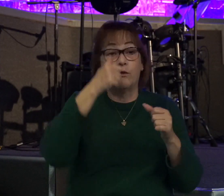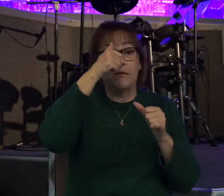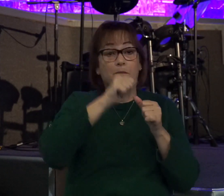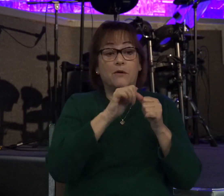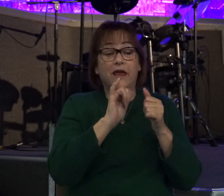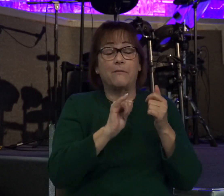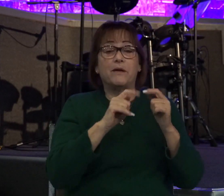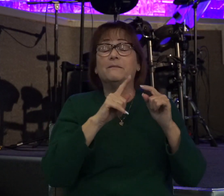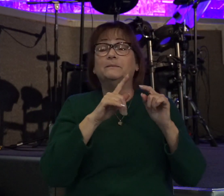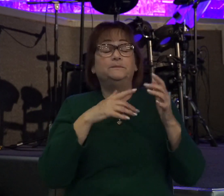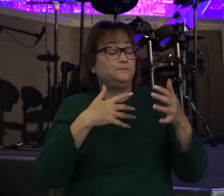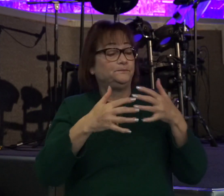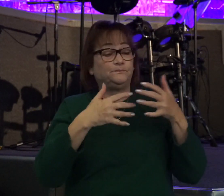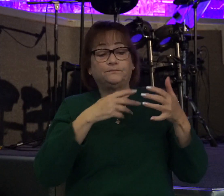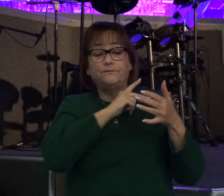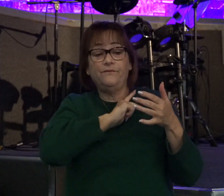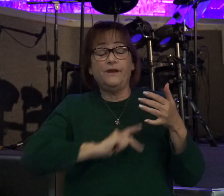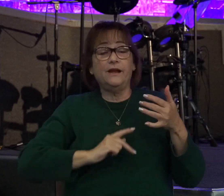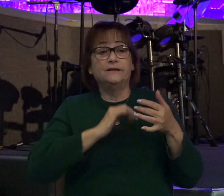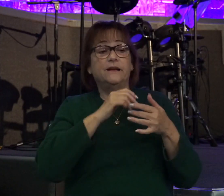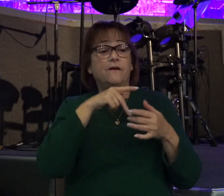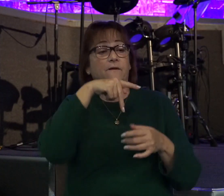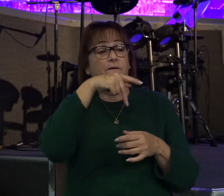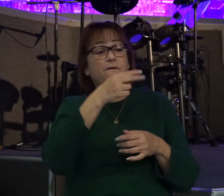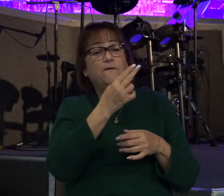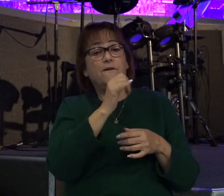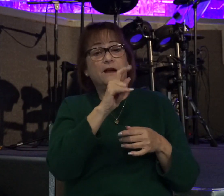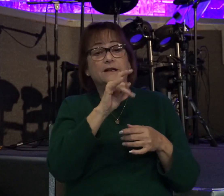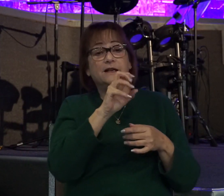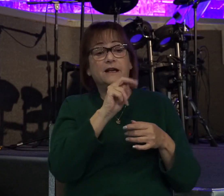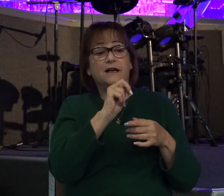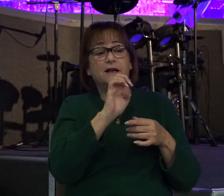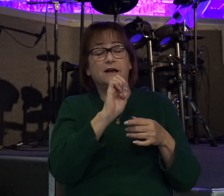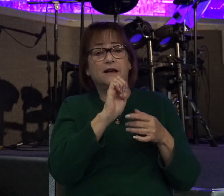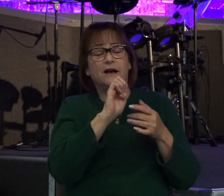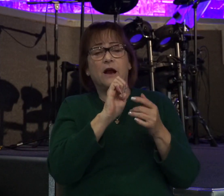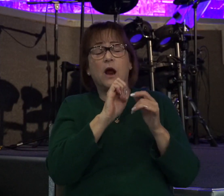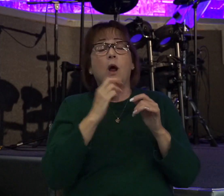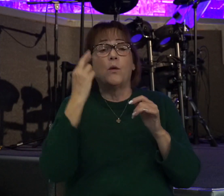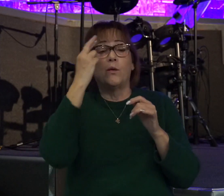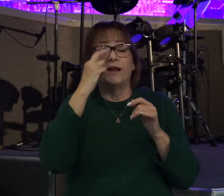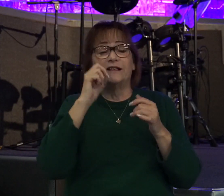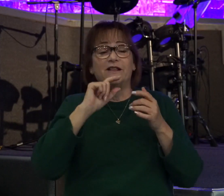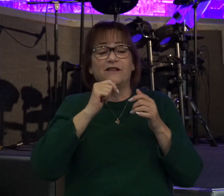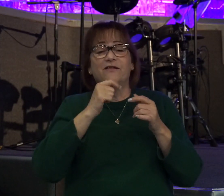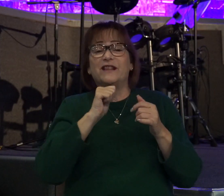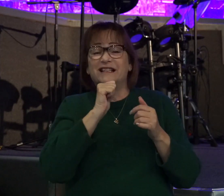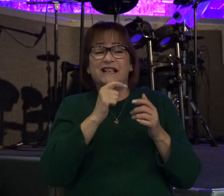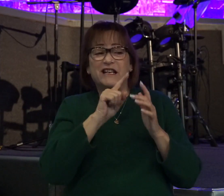the kings of Philistine realized that this didn't start until we took the Ark of the Covenant.